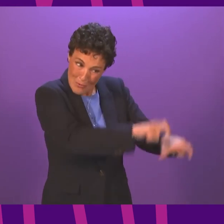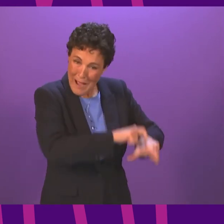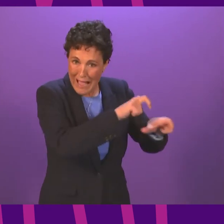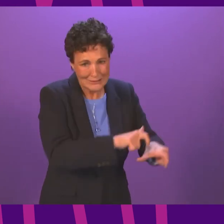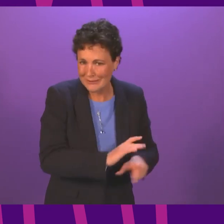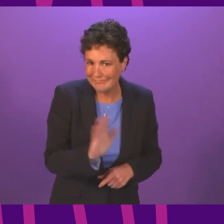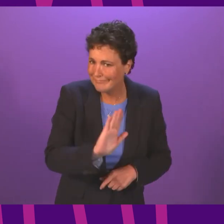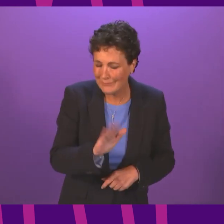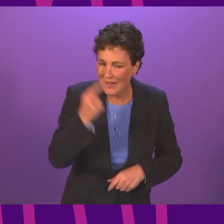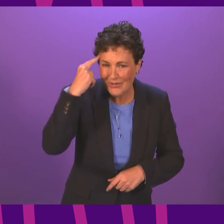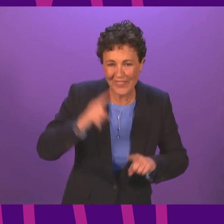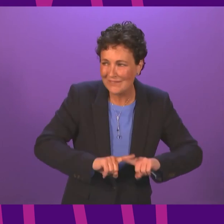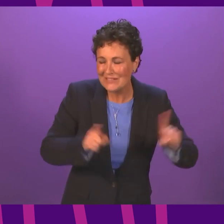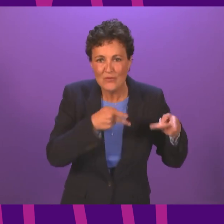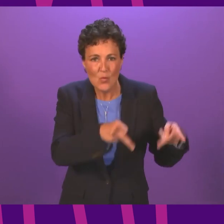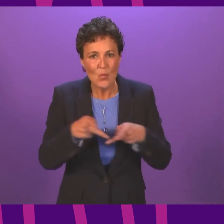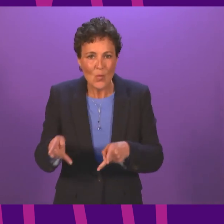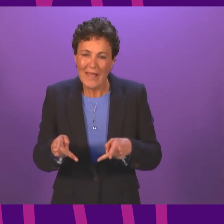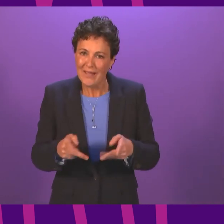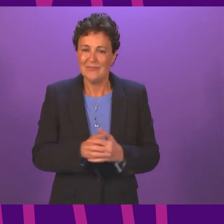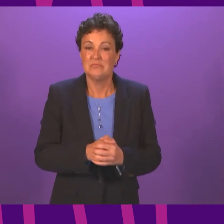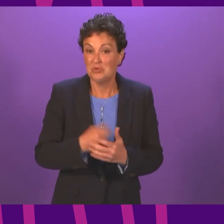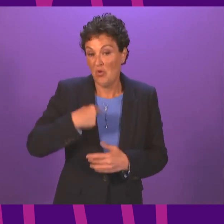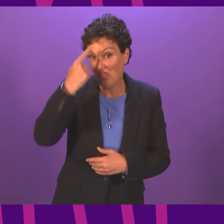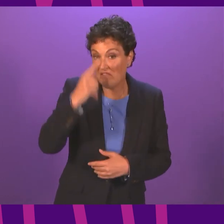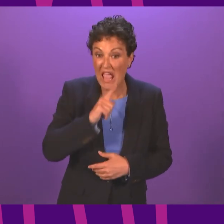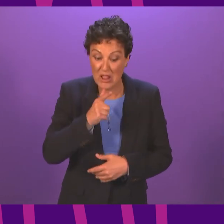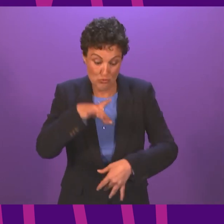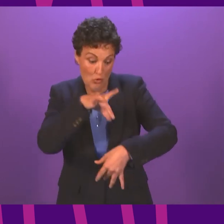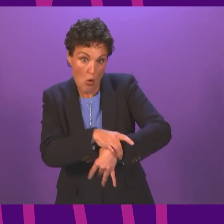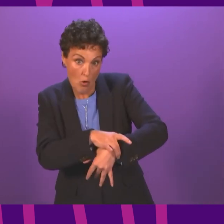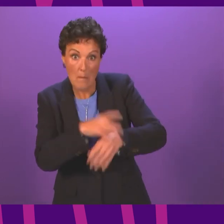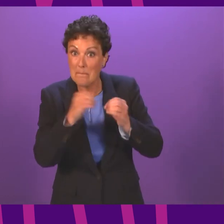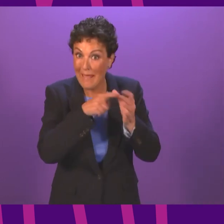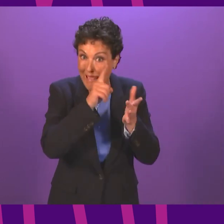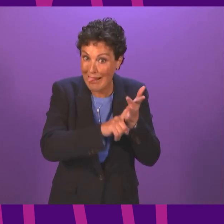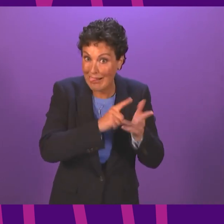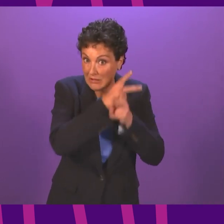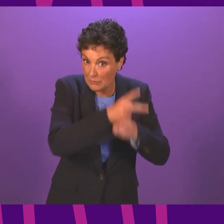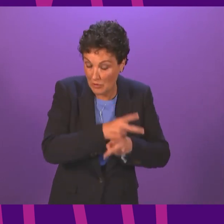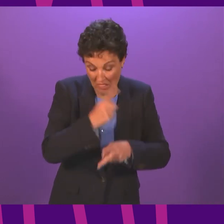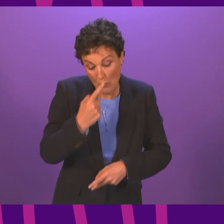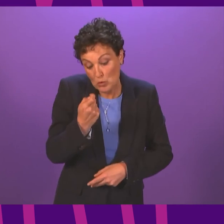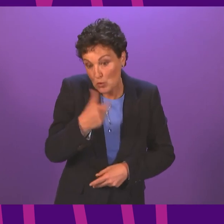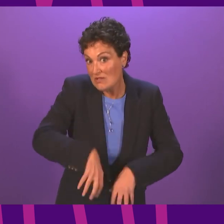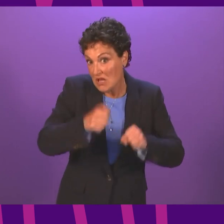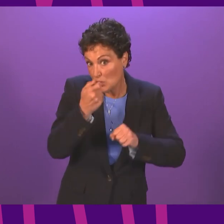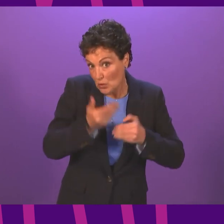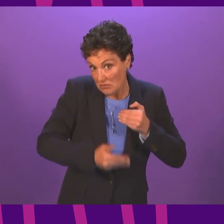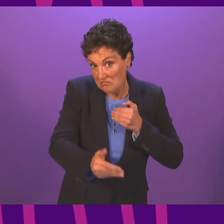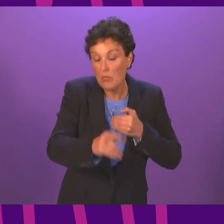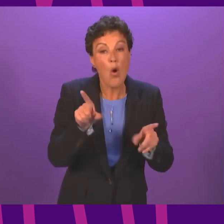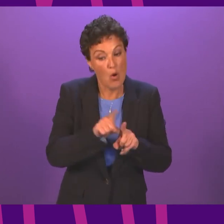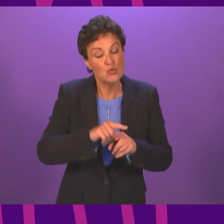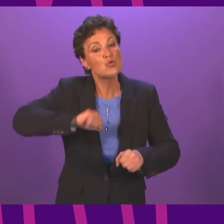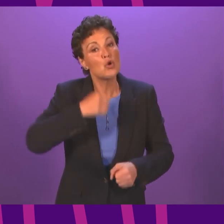the pieces of work that we're taking forward that is on electronically monitored bail and that will be implemented shortly the investment